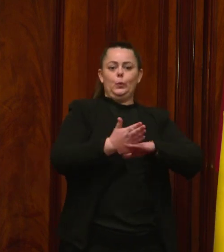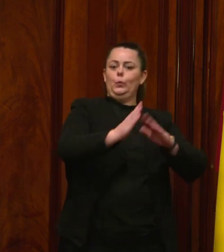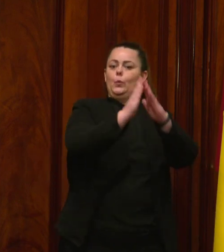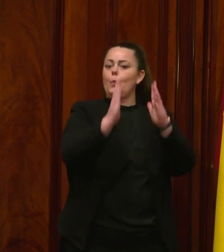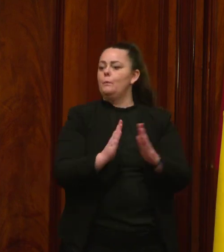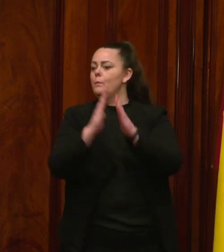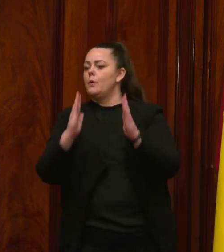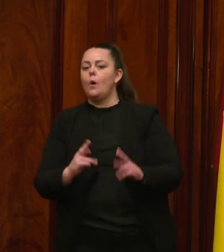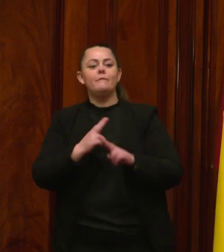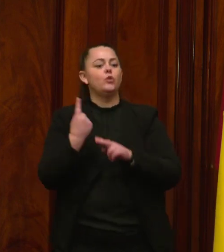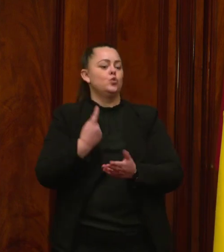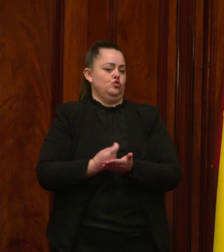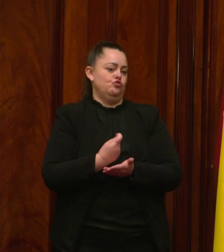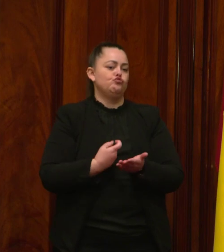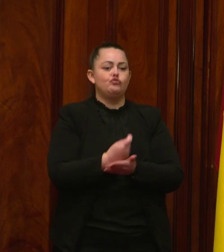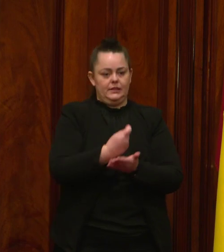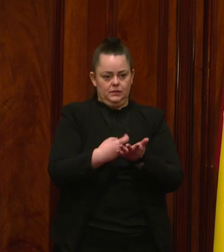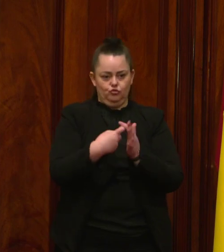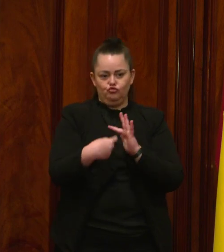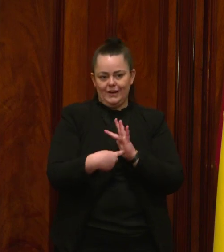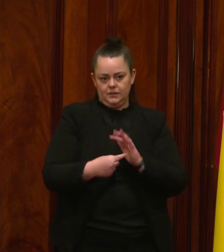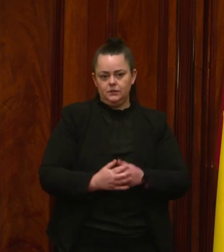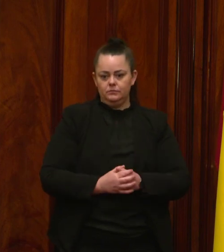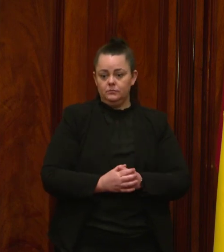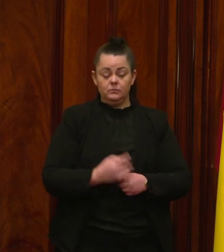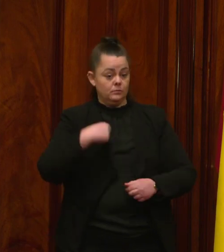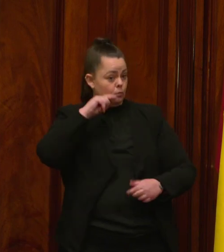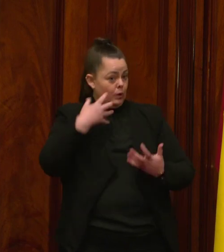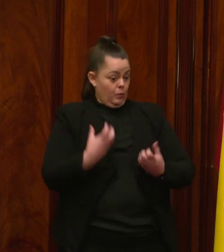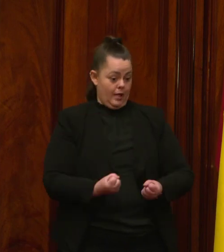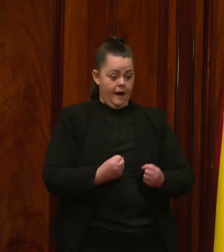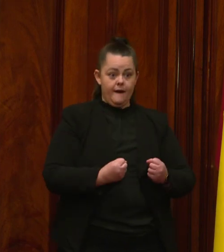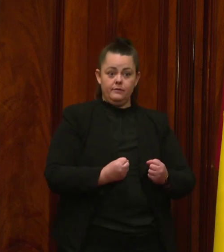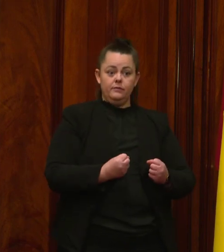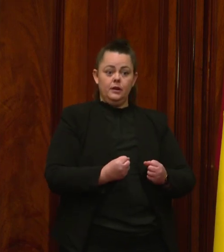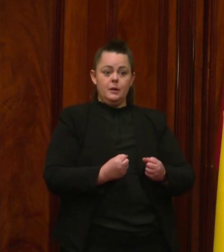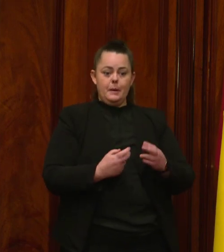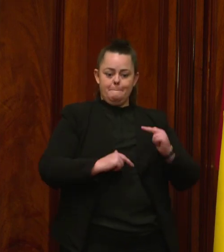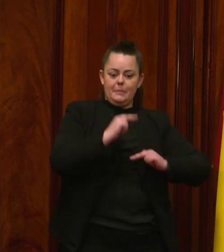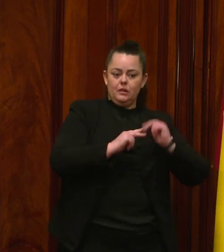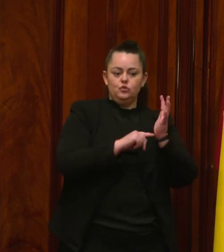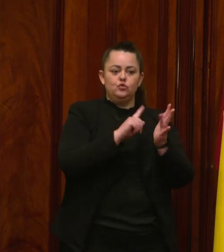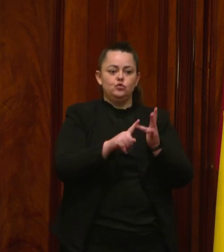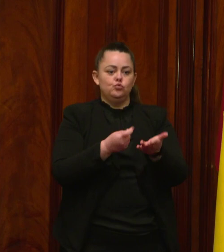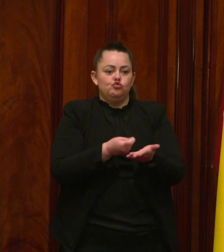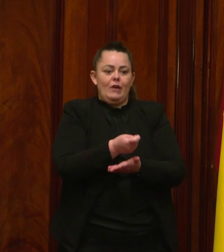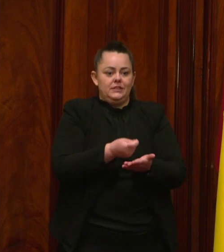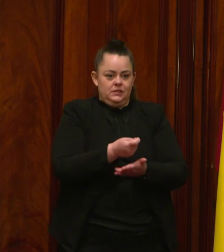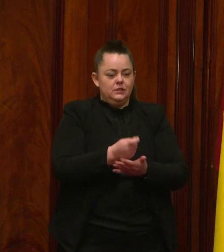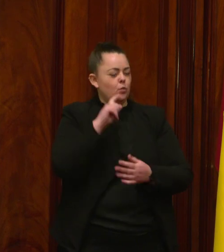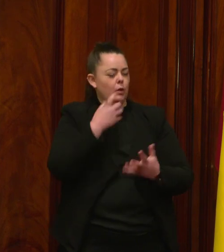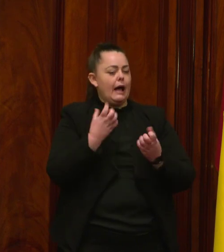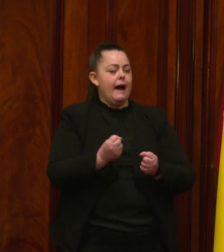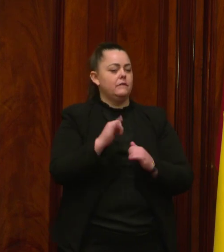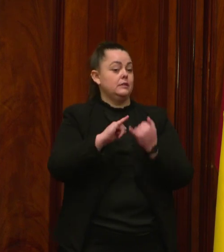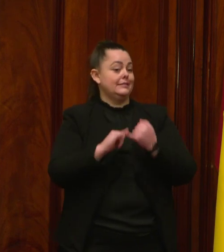It will prioritise build-to-rent programs, beginning with the $30 million pilot program on the south coast. It will also